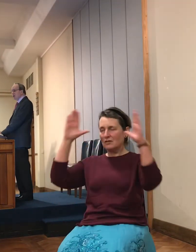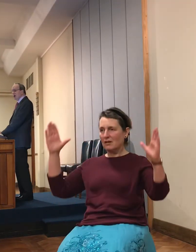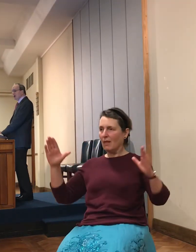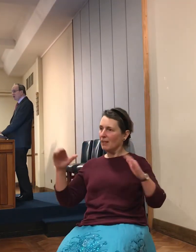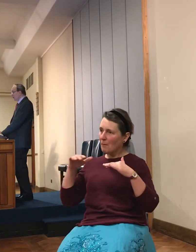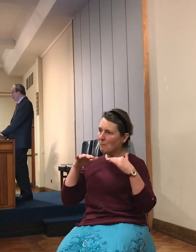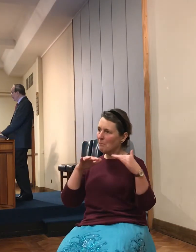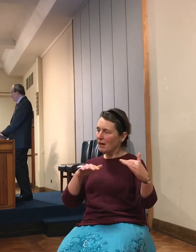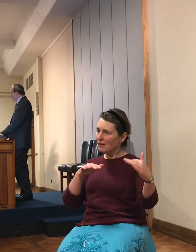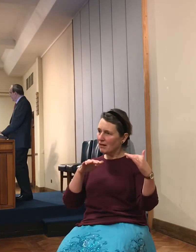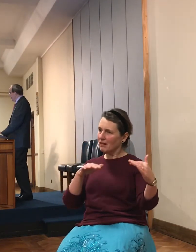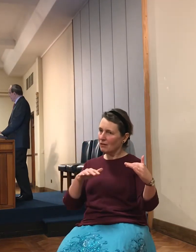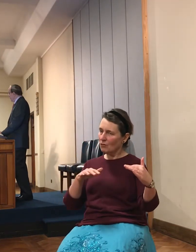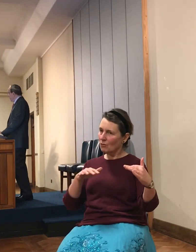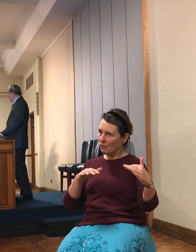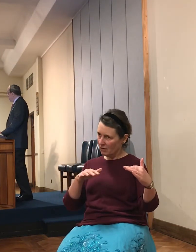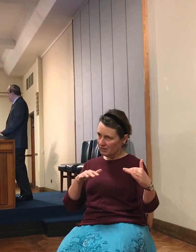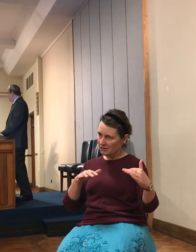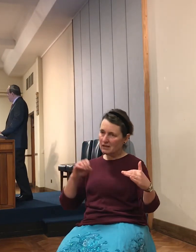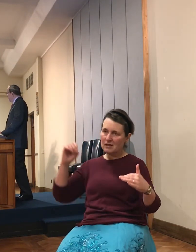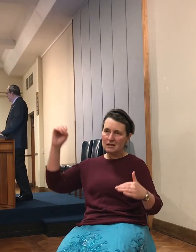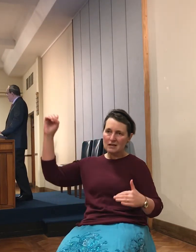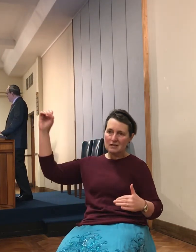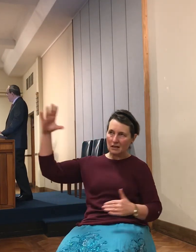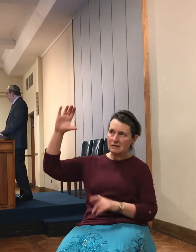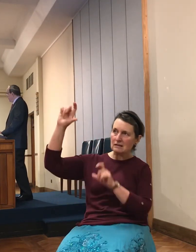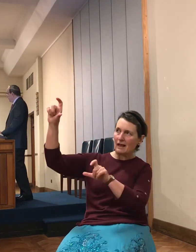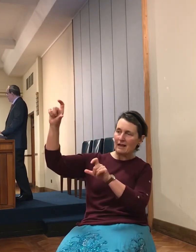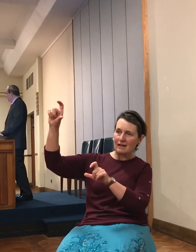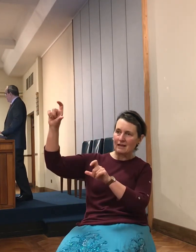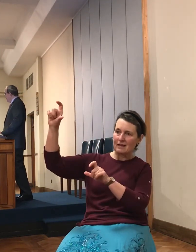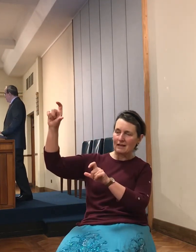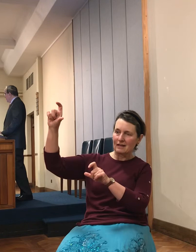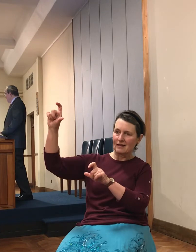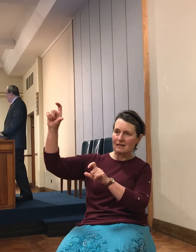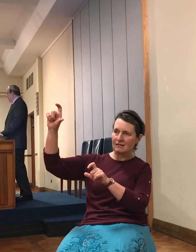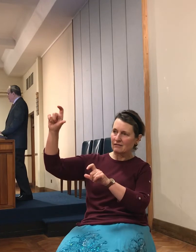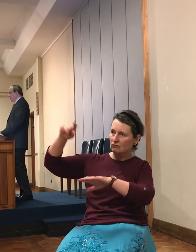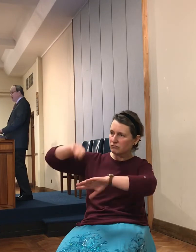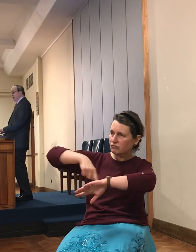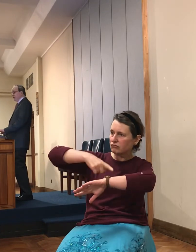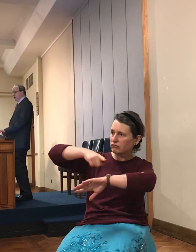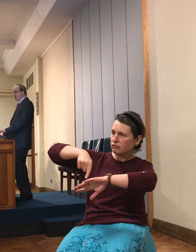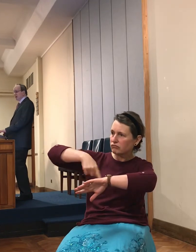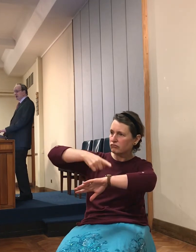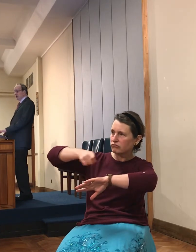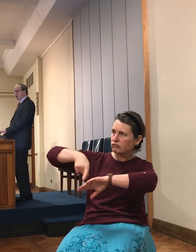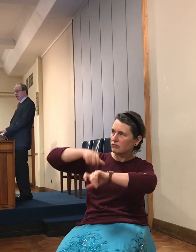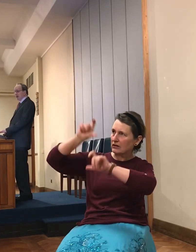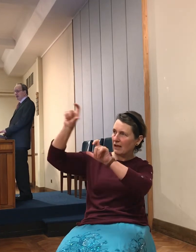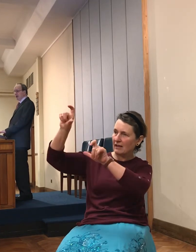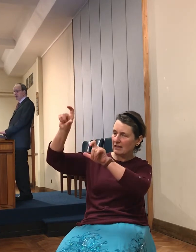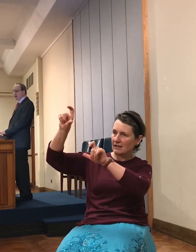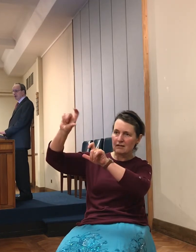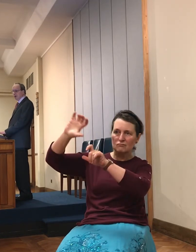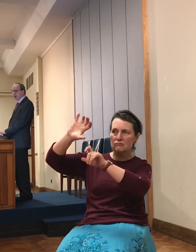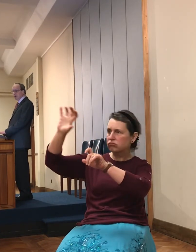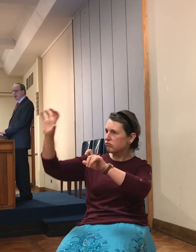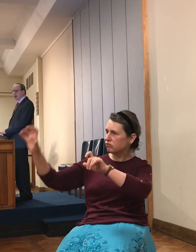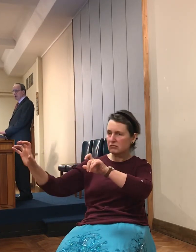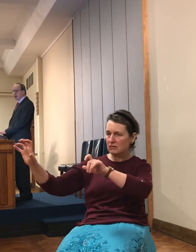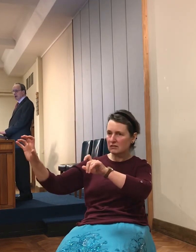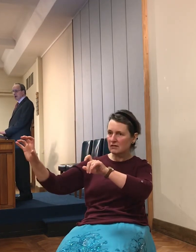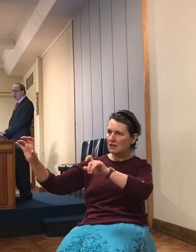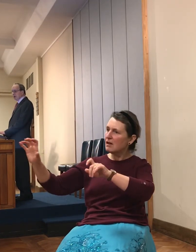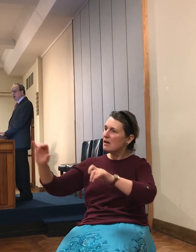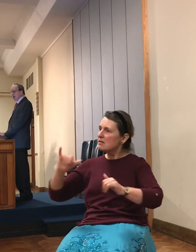You have long days today if you pray for them. You don't need God to stay in the sun for you.